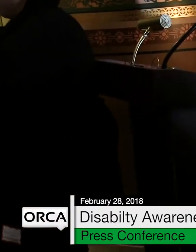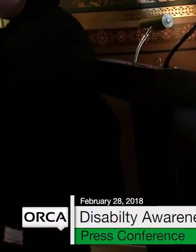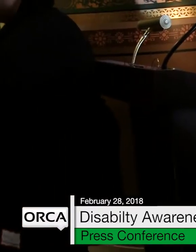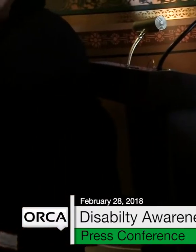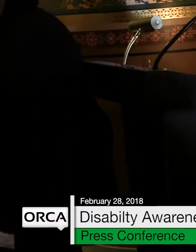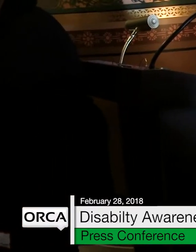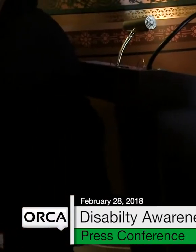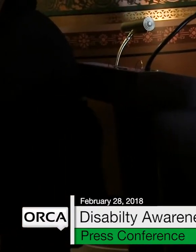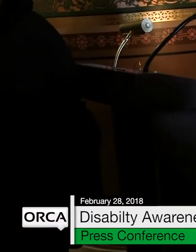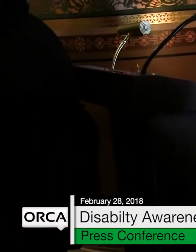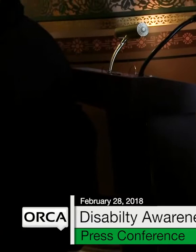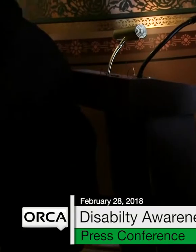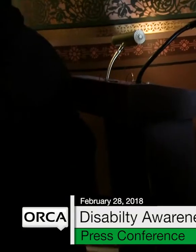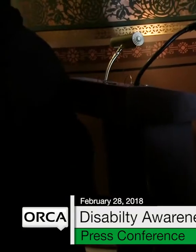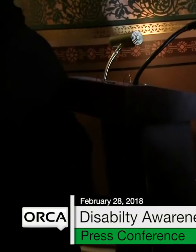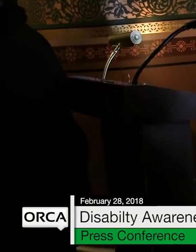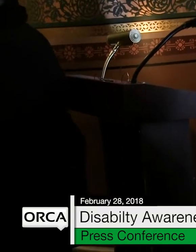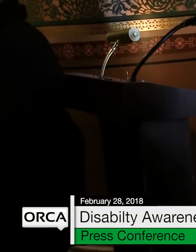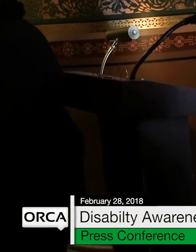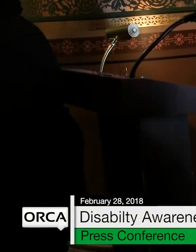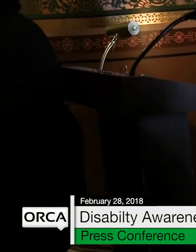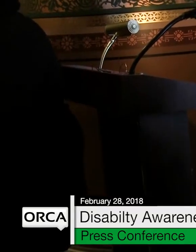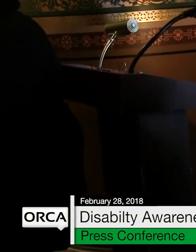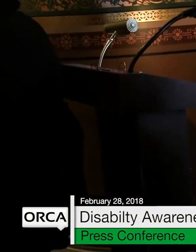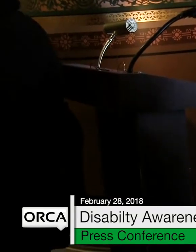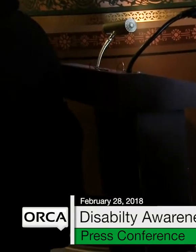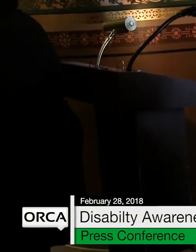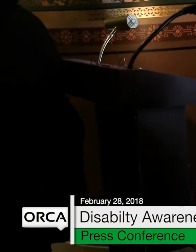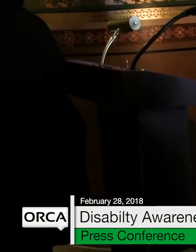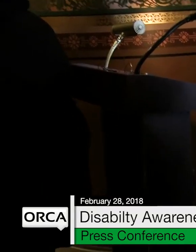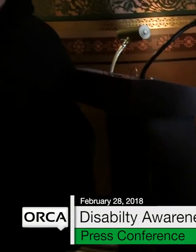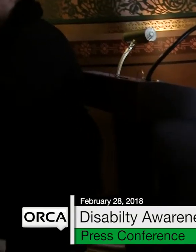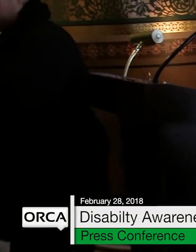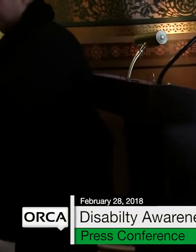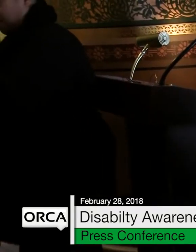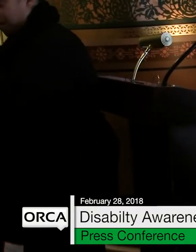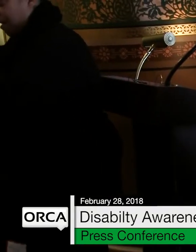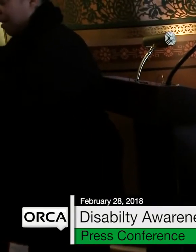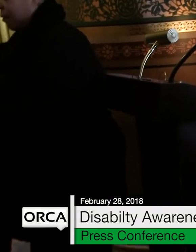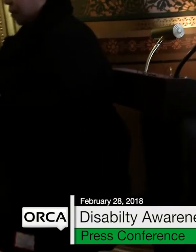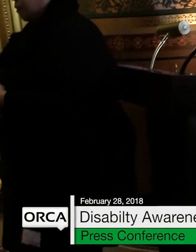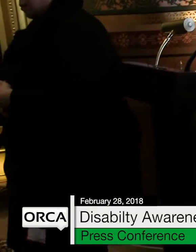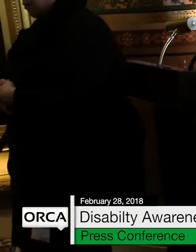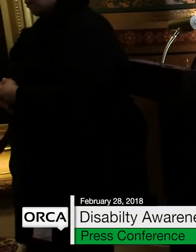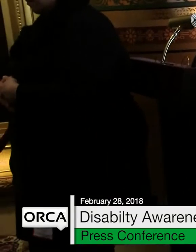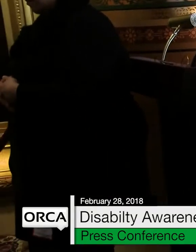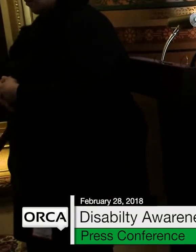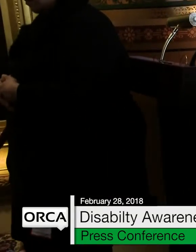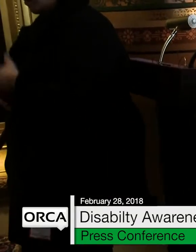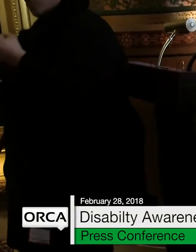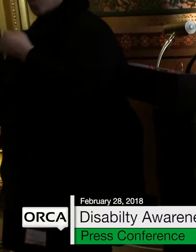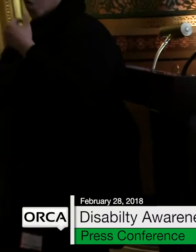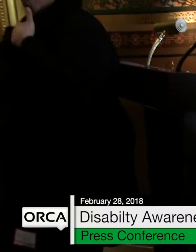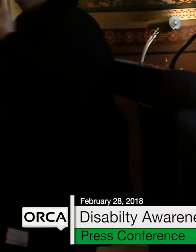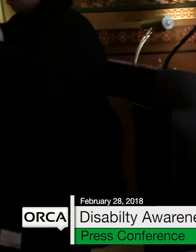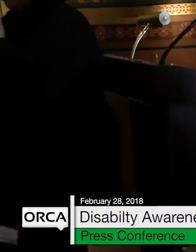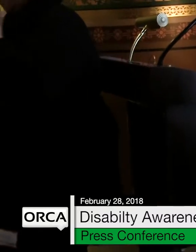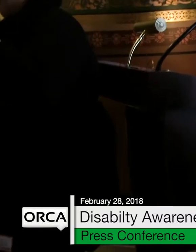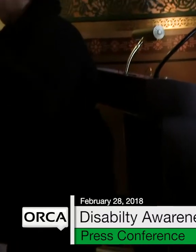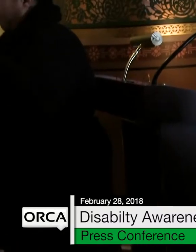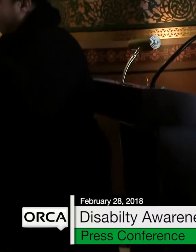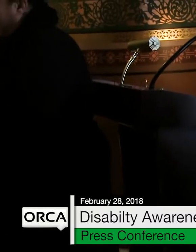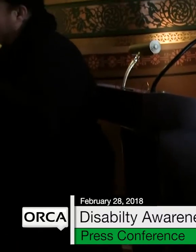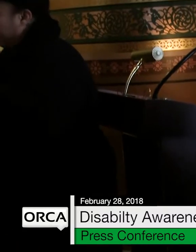this year when we look at what's on the agenda in the legislature. Either that's been put there by